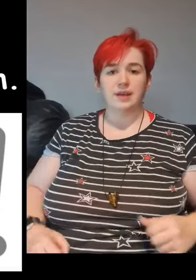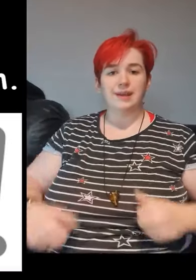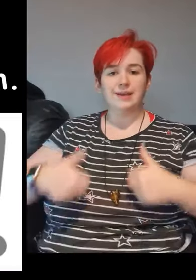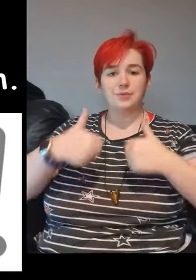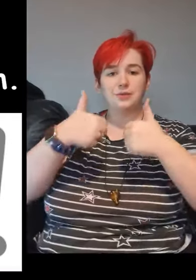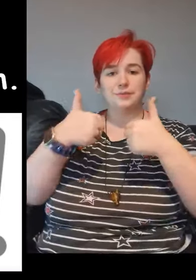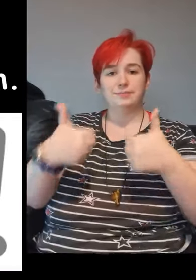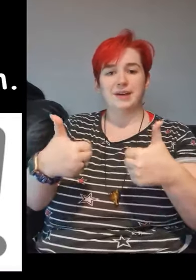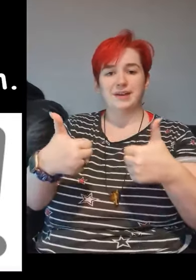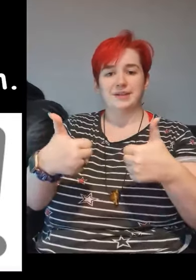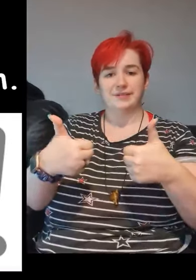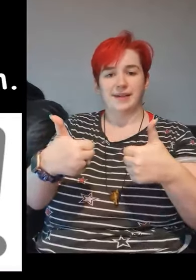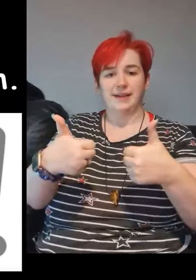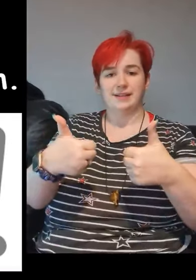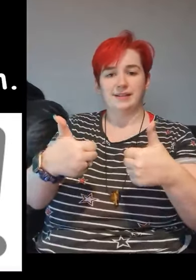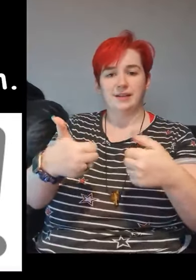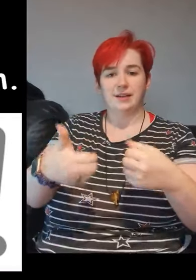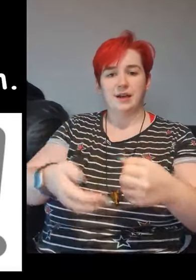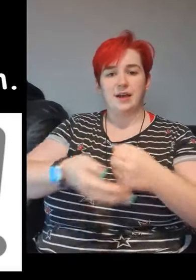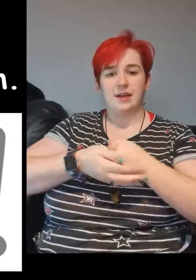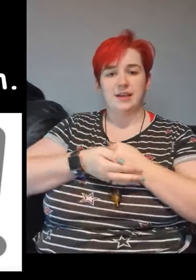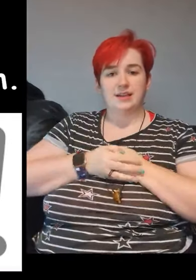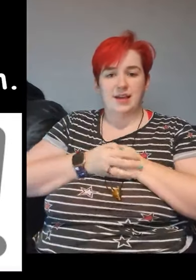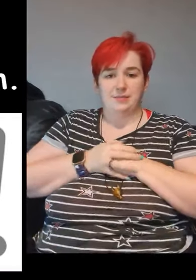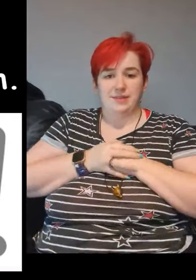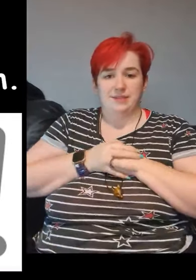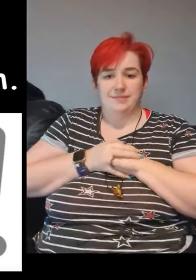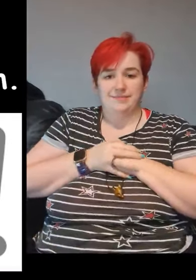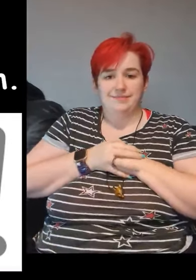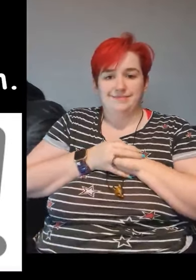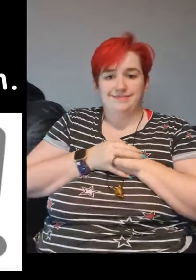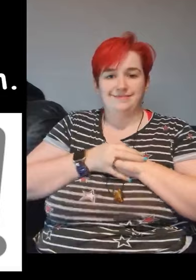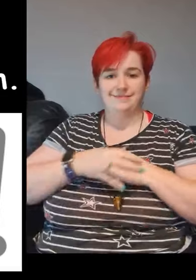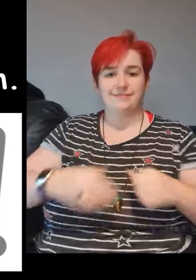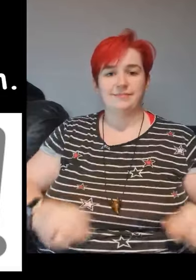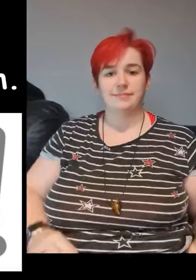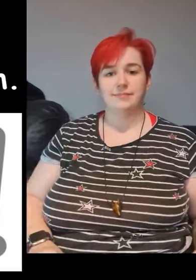he was perfect I kept him